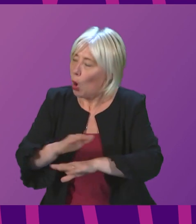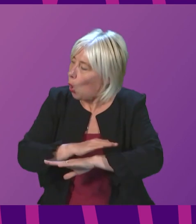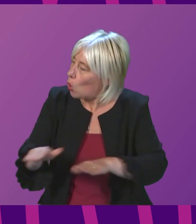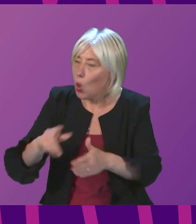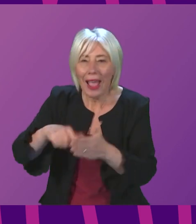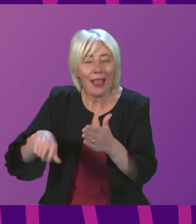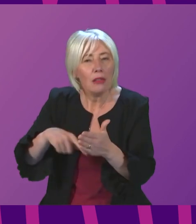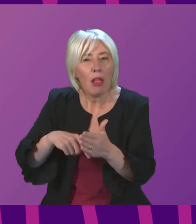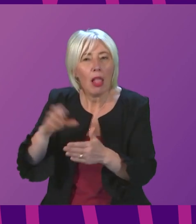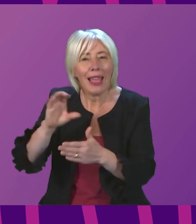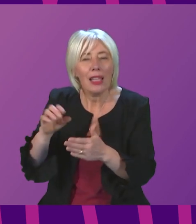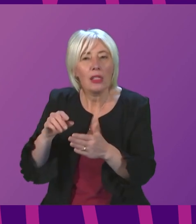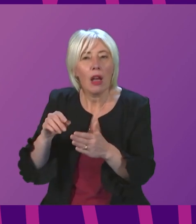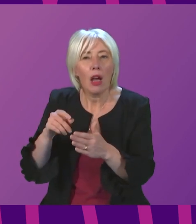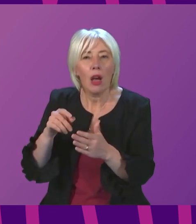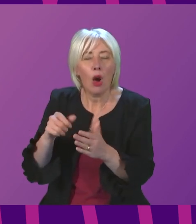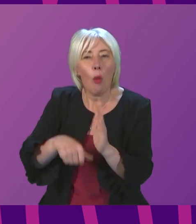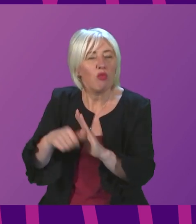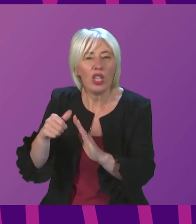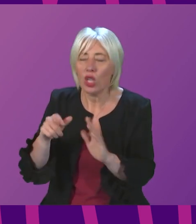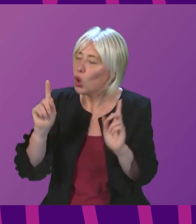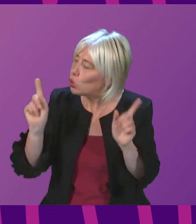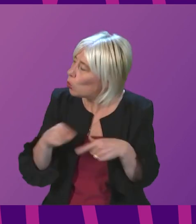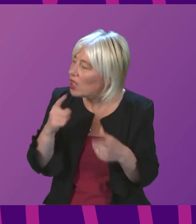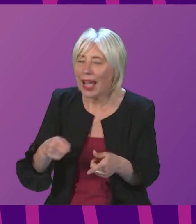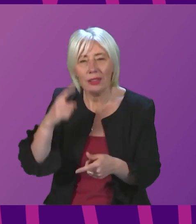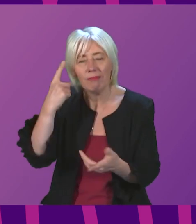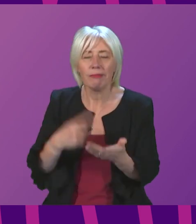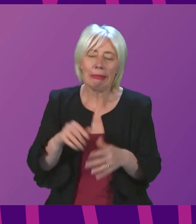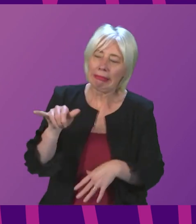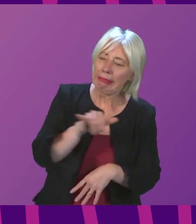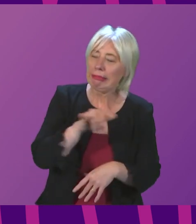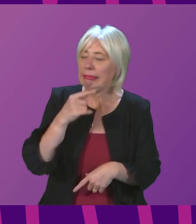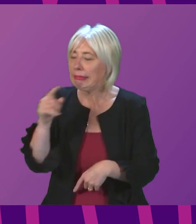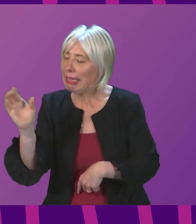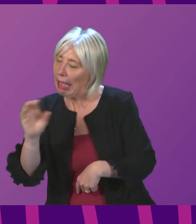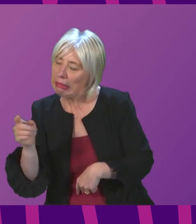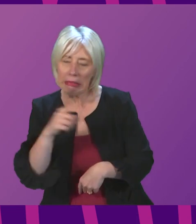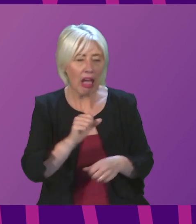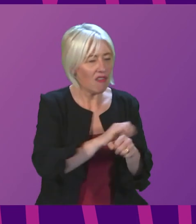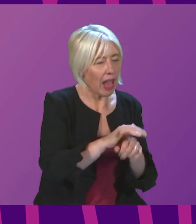operations. Because we can't have an NHS that chooses between treating a virus or treating cancer.